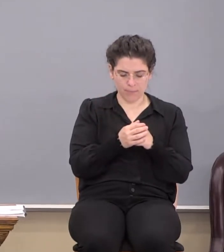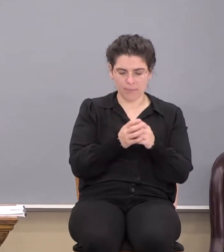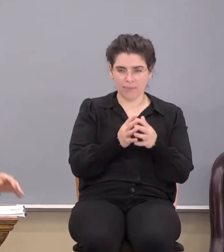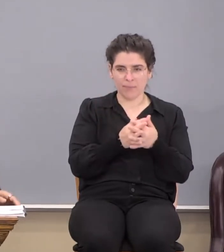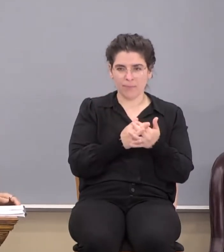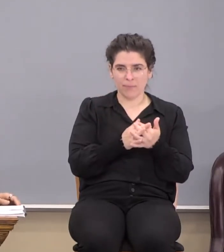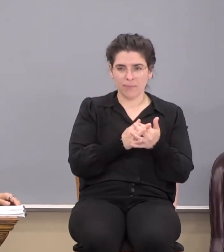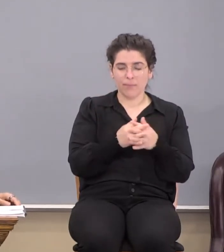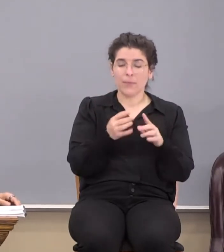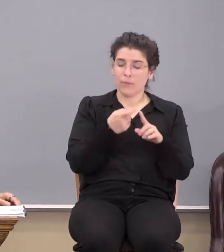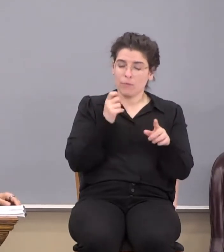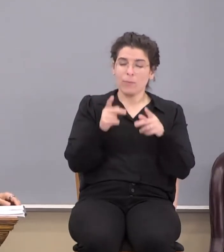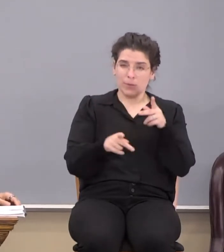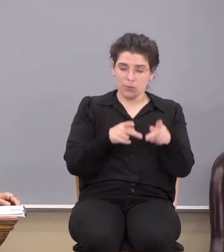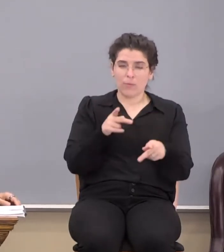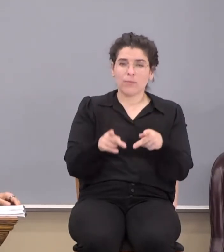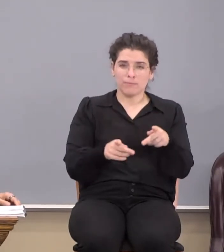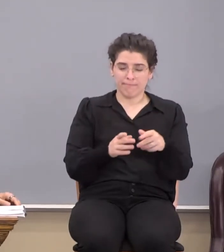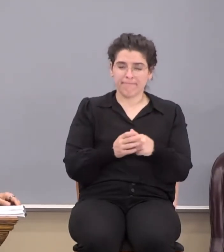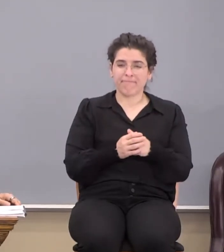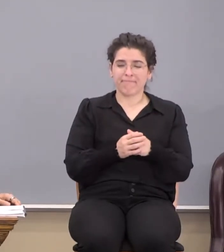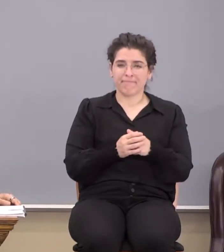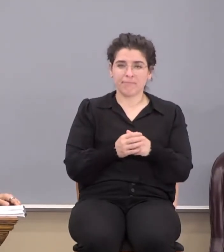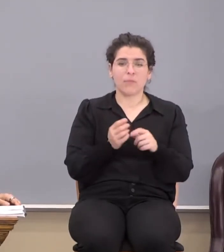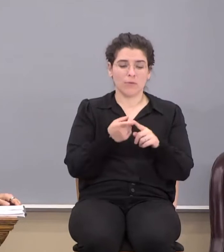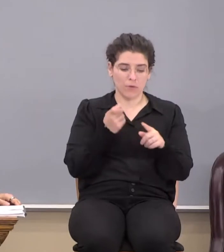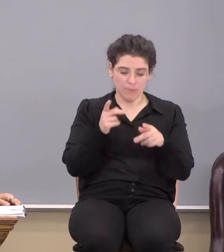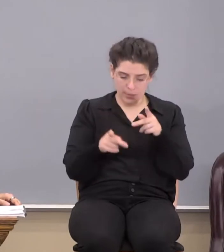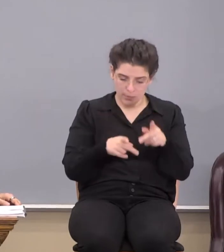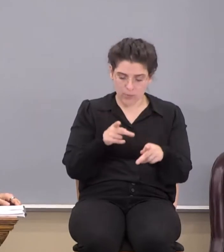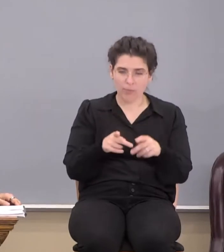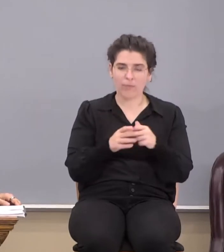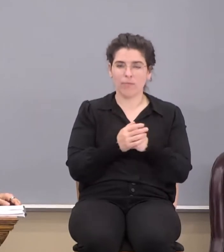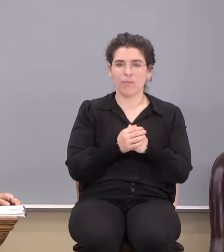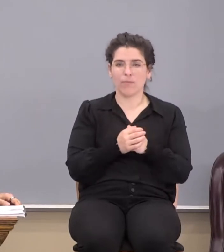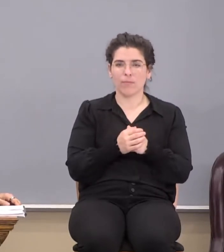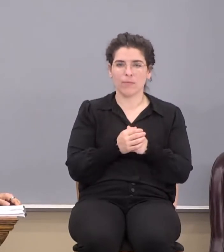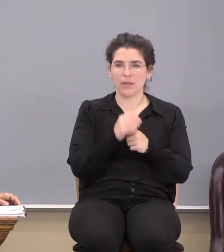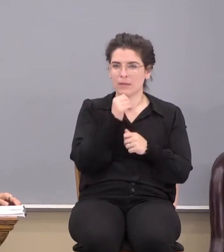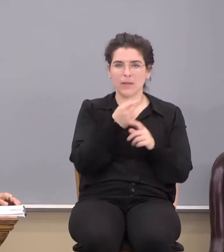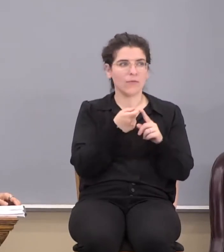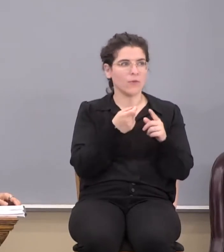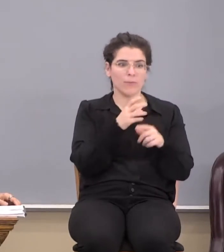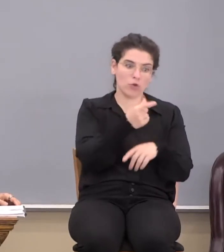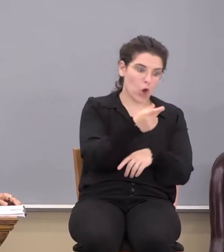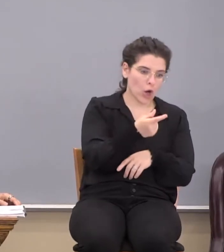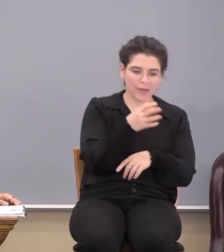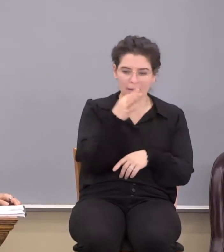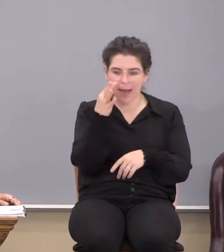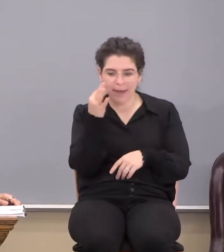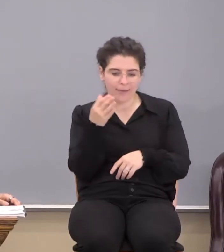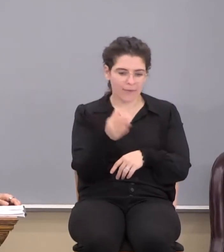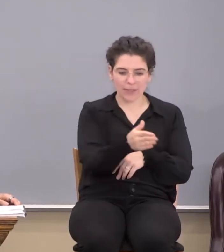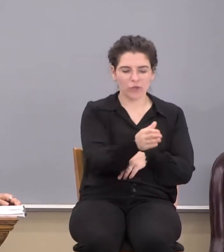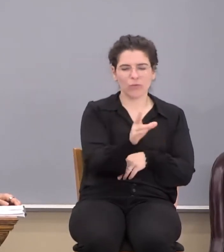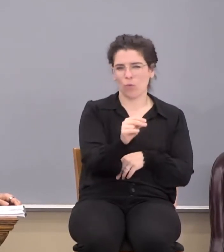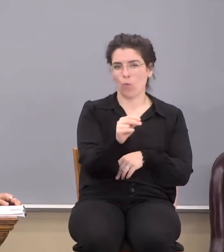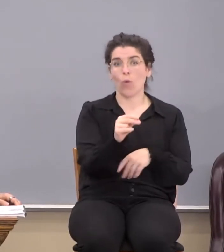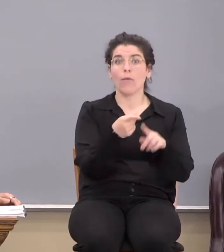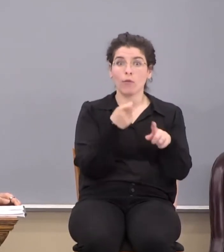And it comes from people. It comes from people, right? It doesn't come from dogs and cats and fish. It comes from people.